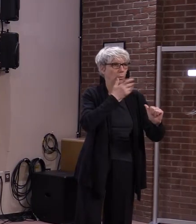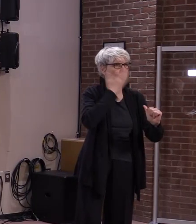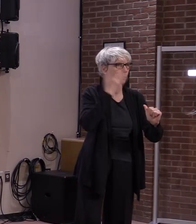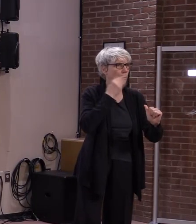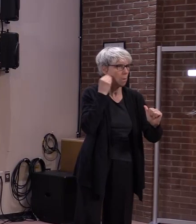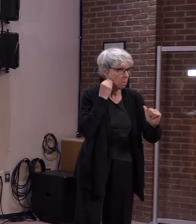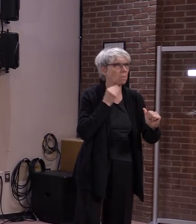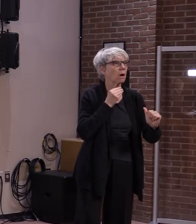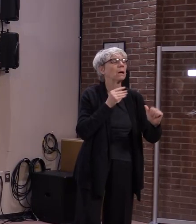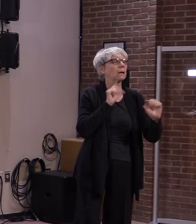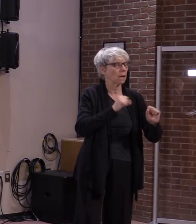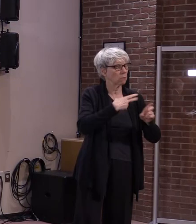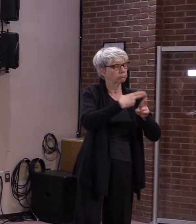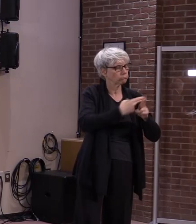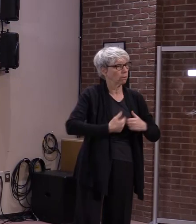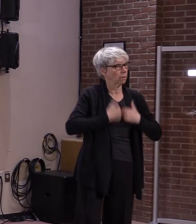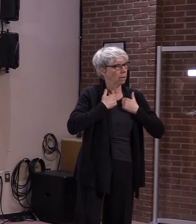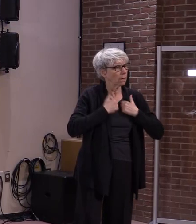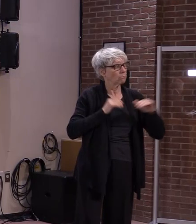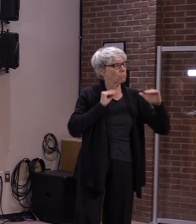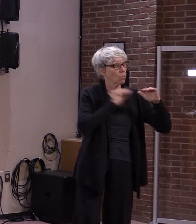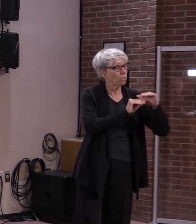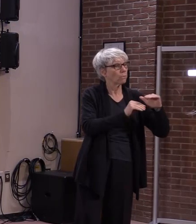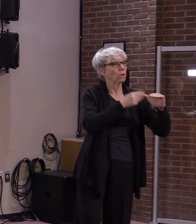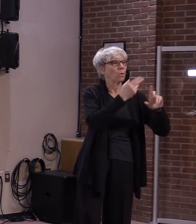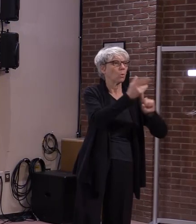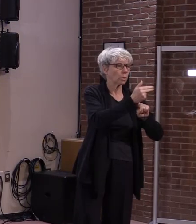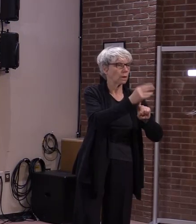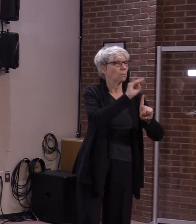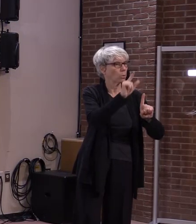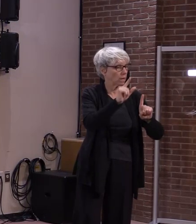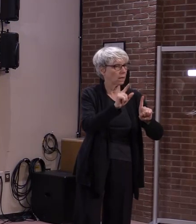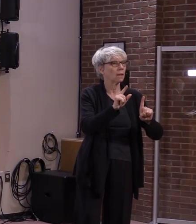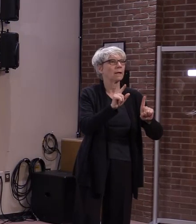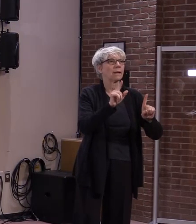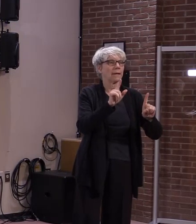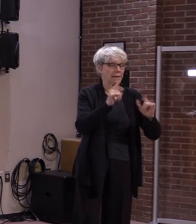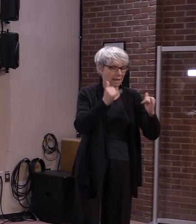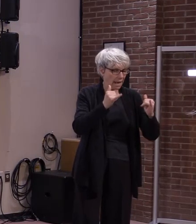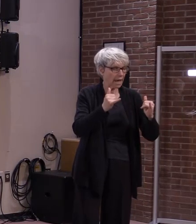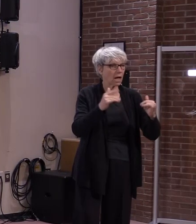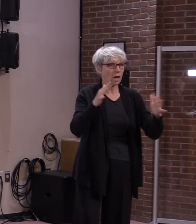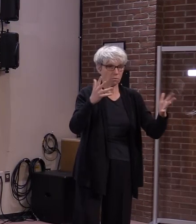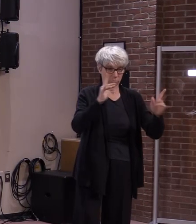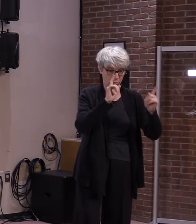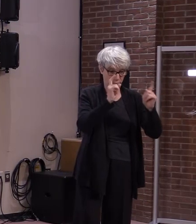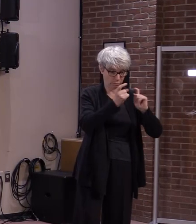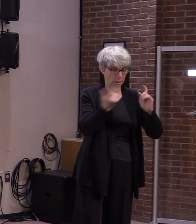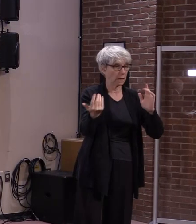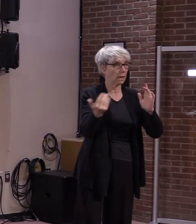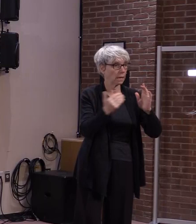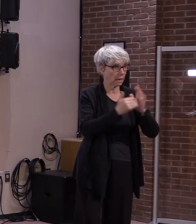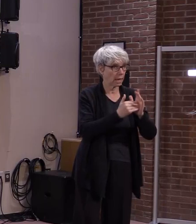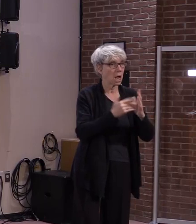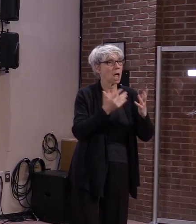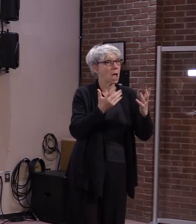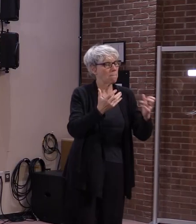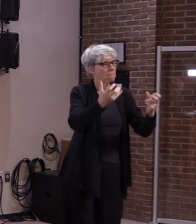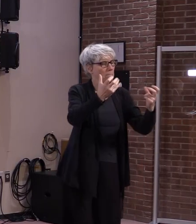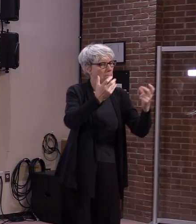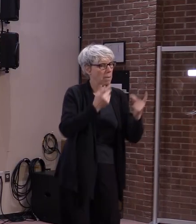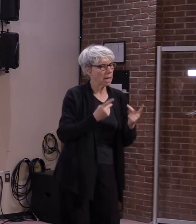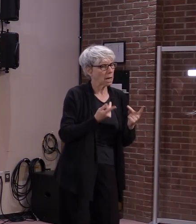households seeking assistance. It is more expansive than the pre-pandemic